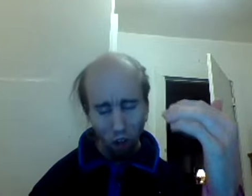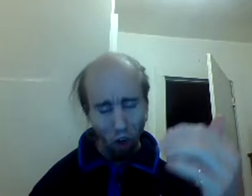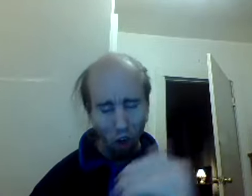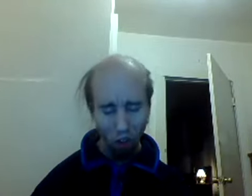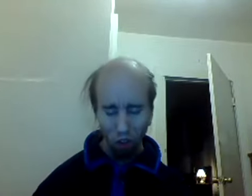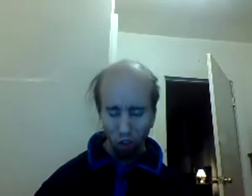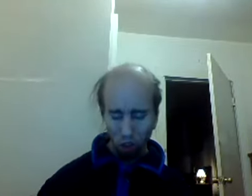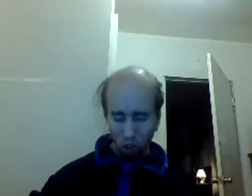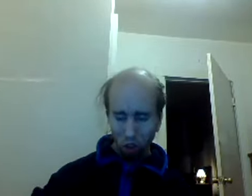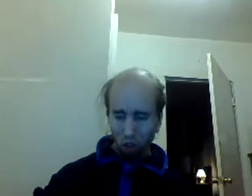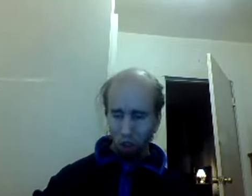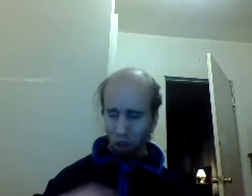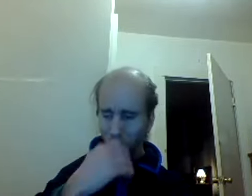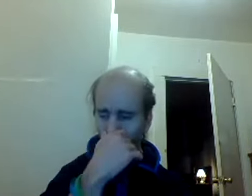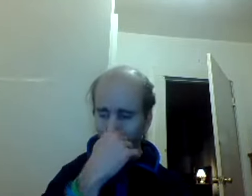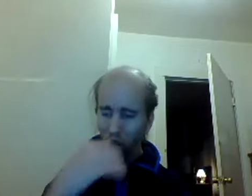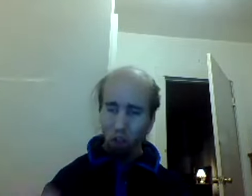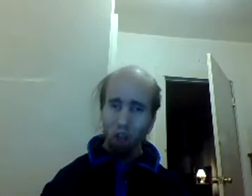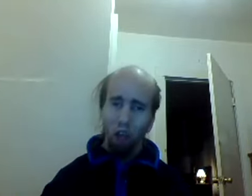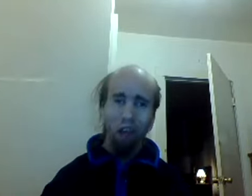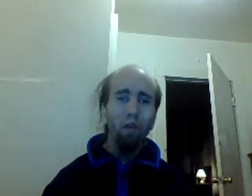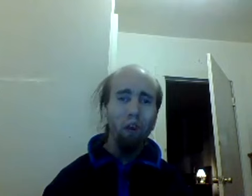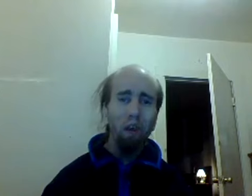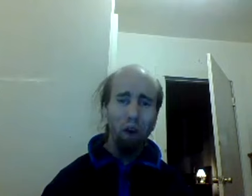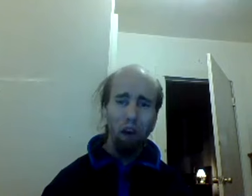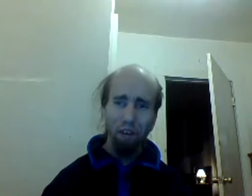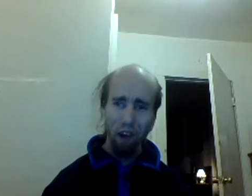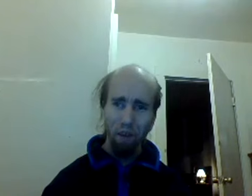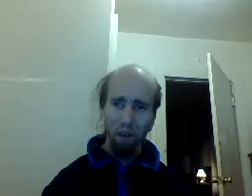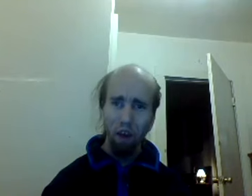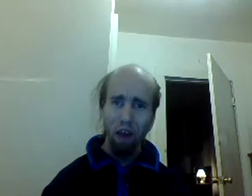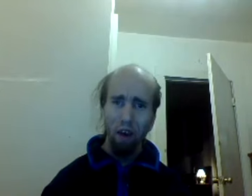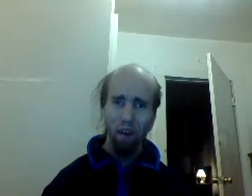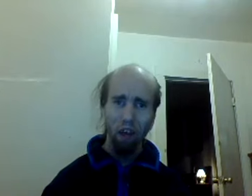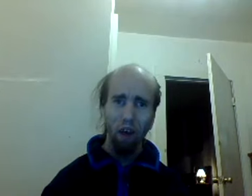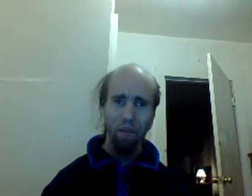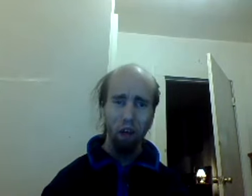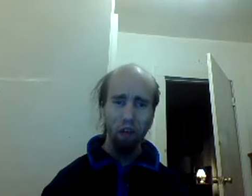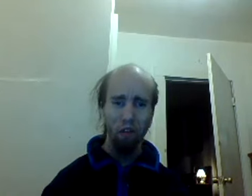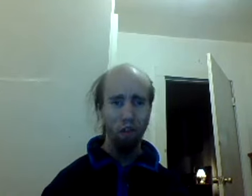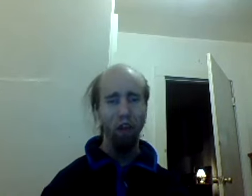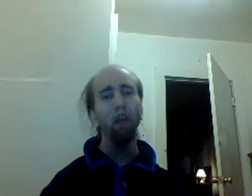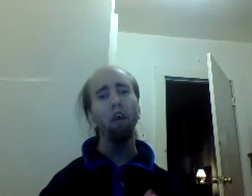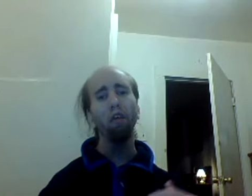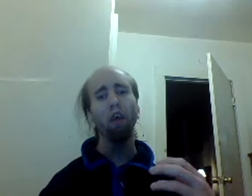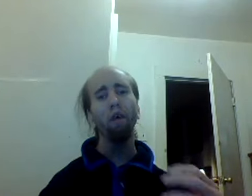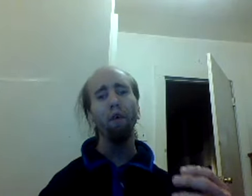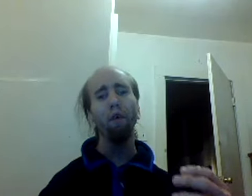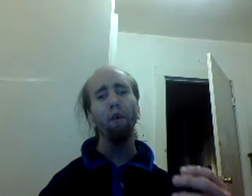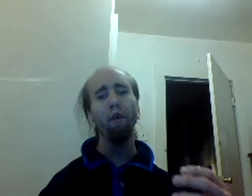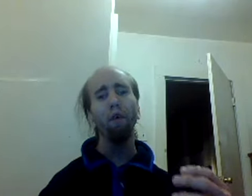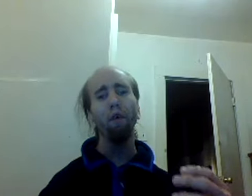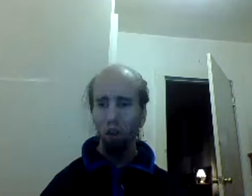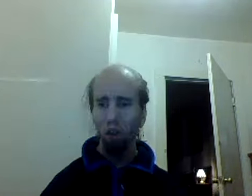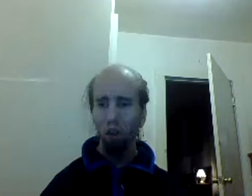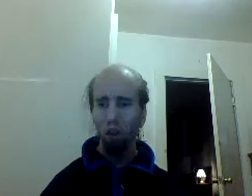look that's what he wears every day on a daily basis and he doesn't give a flying fuck